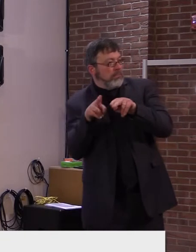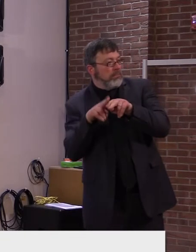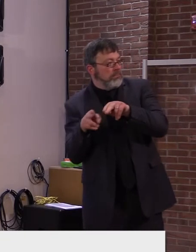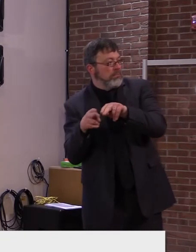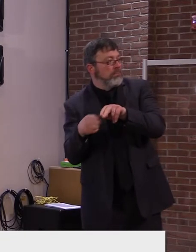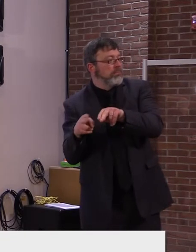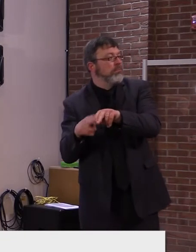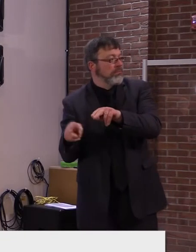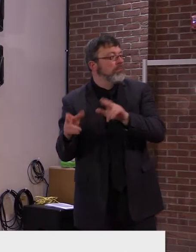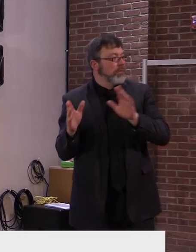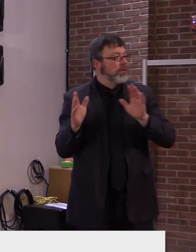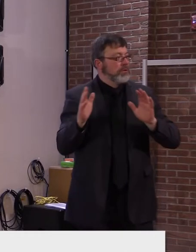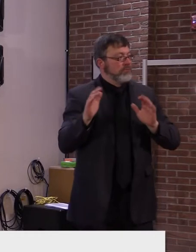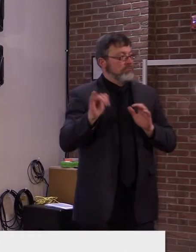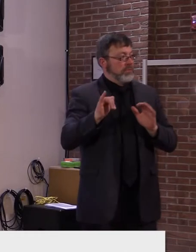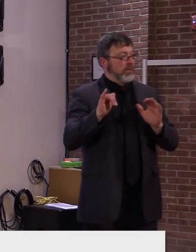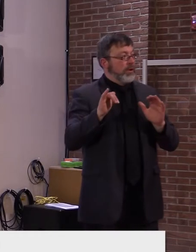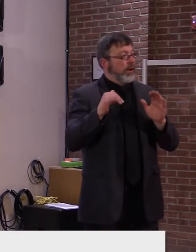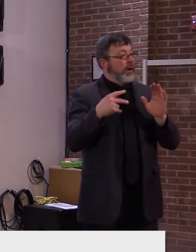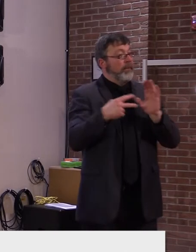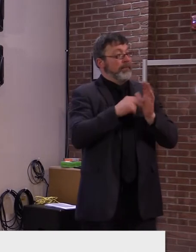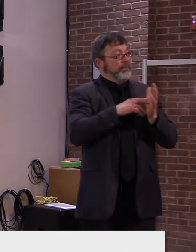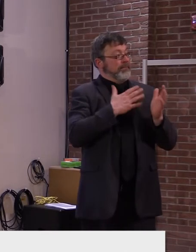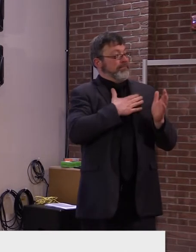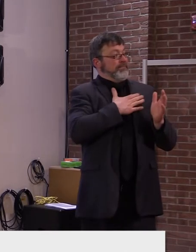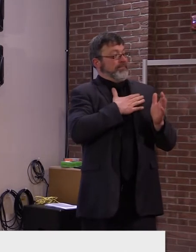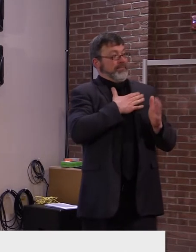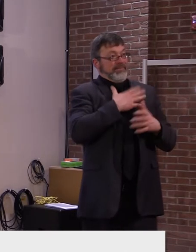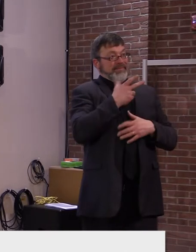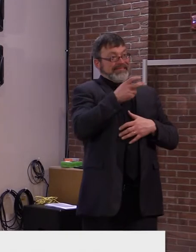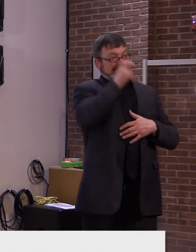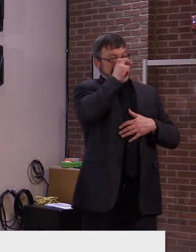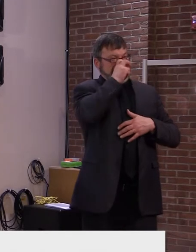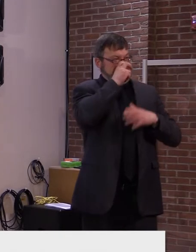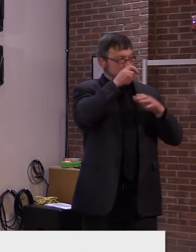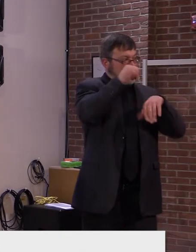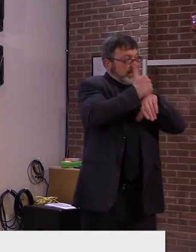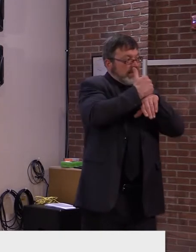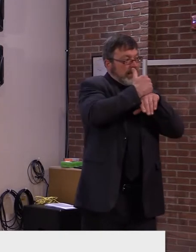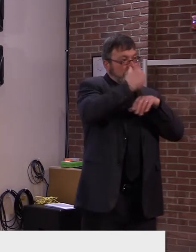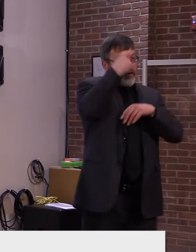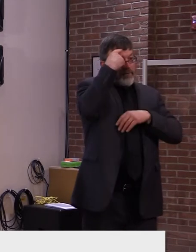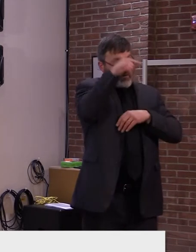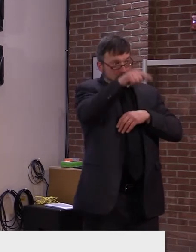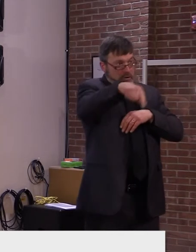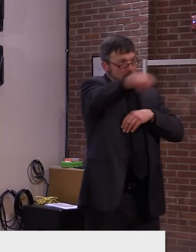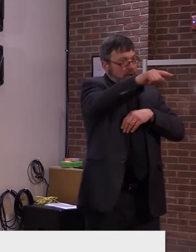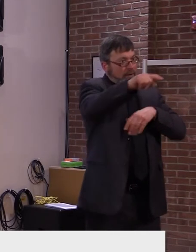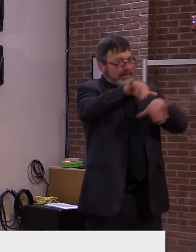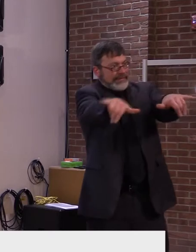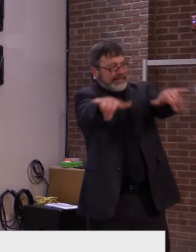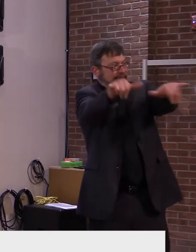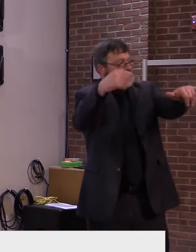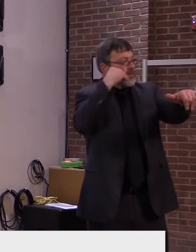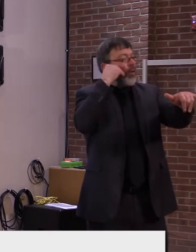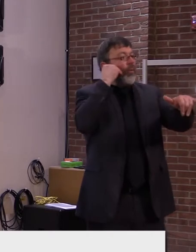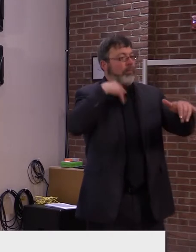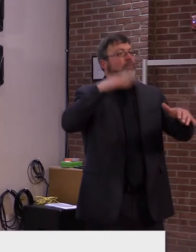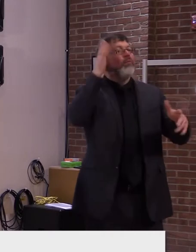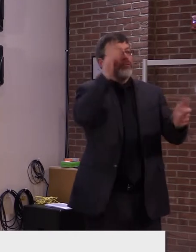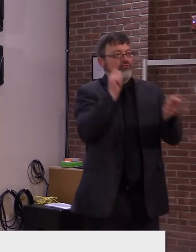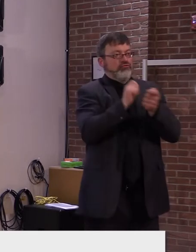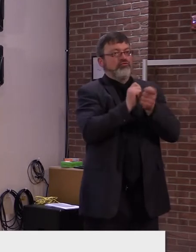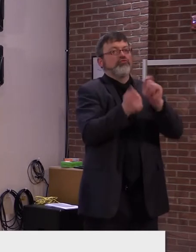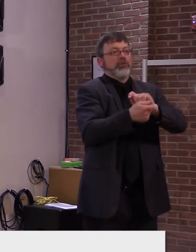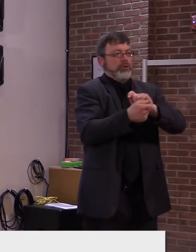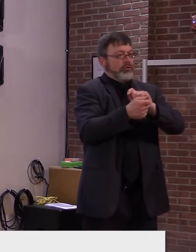restrictions that those residents have experienced over the course of the pandemic. Now we